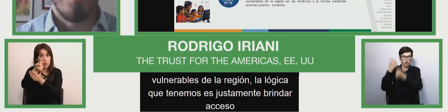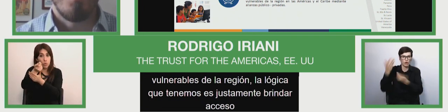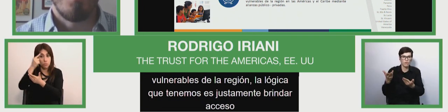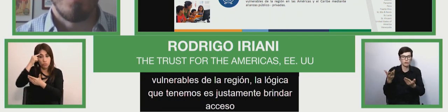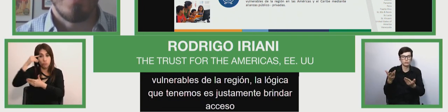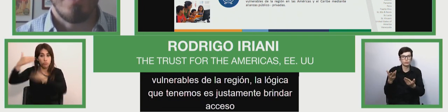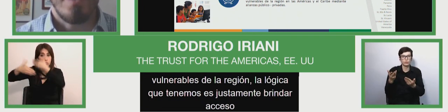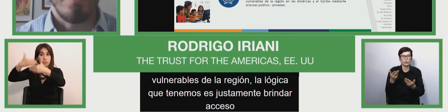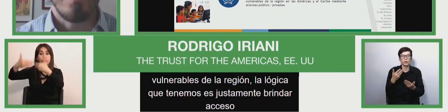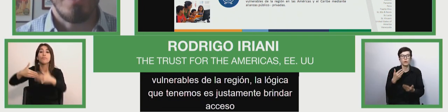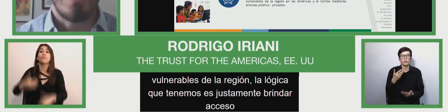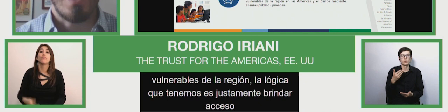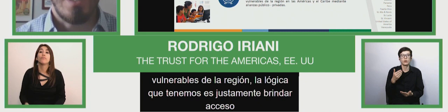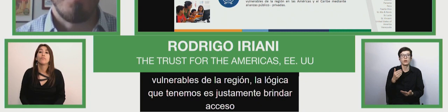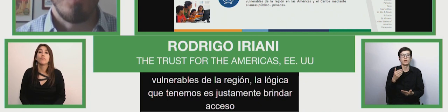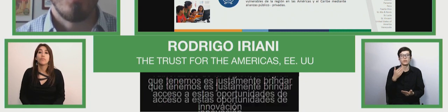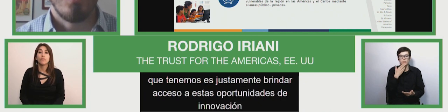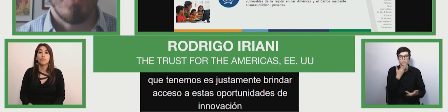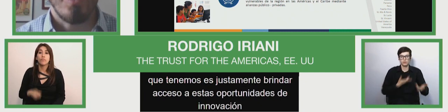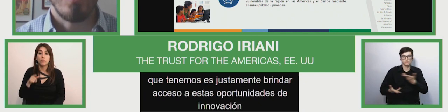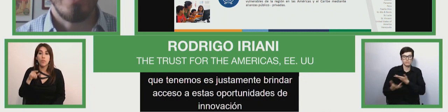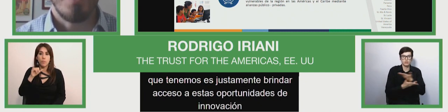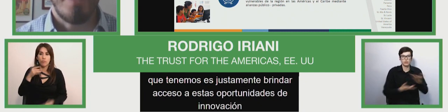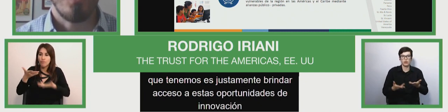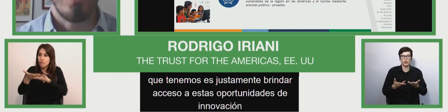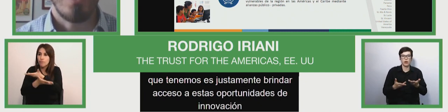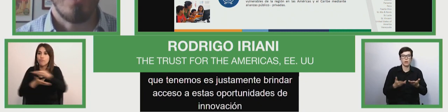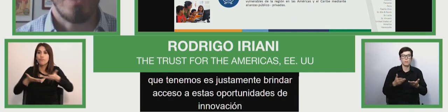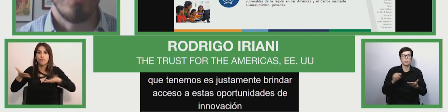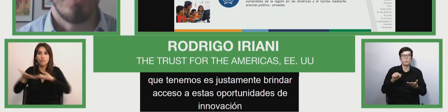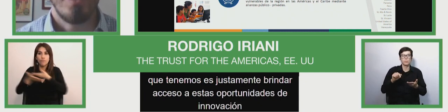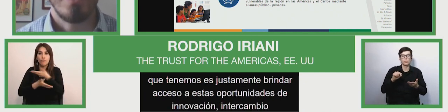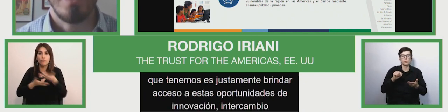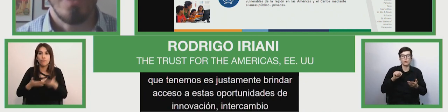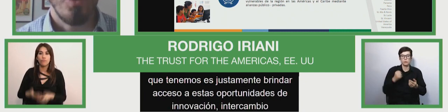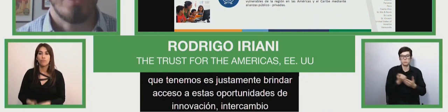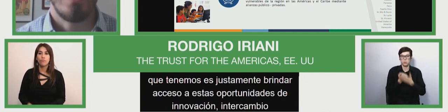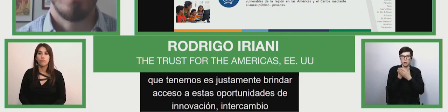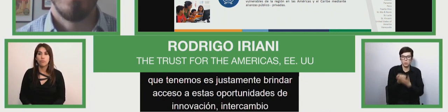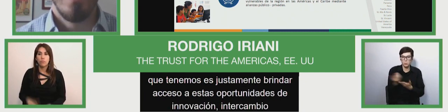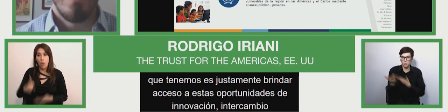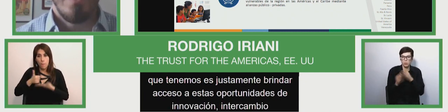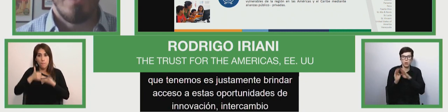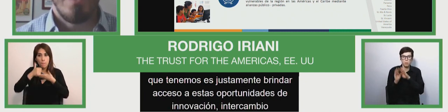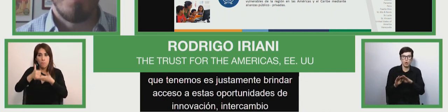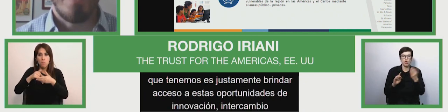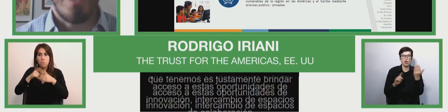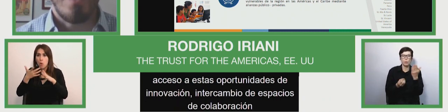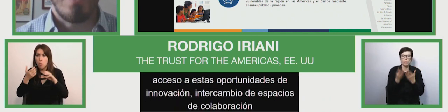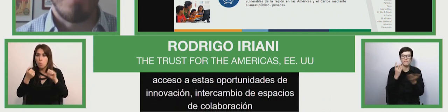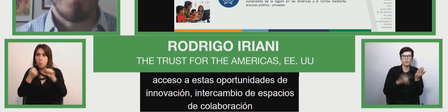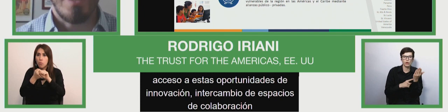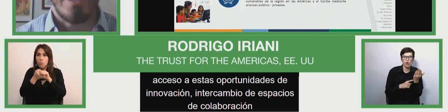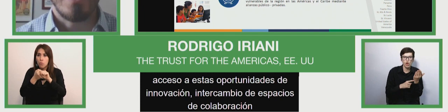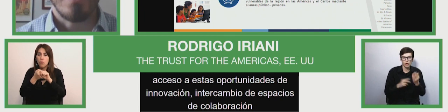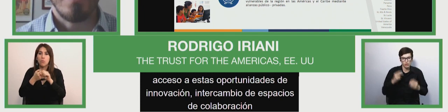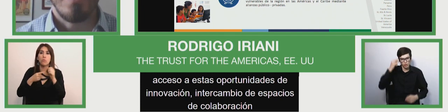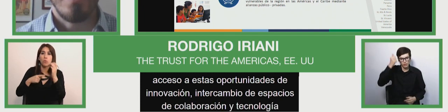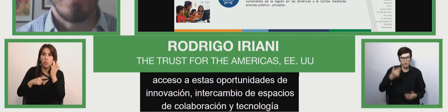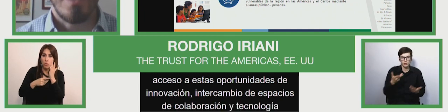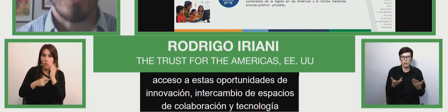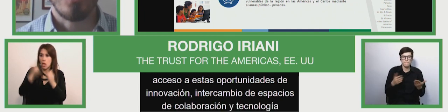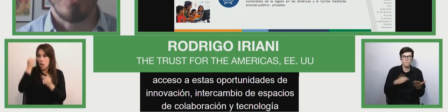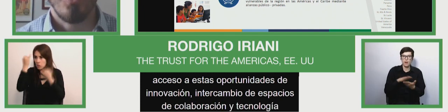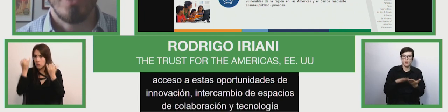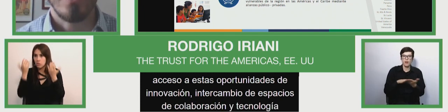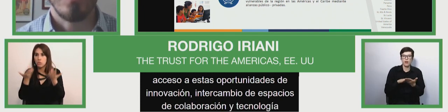the logic being that to provide access to these opportunities innovation opportunities